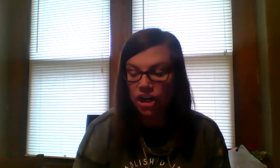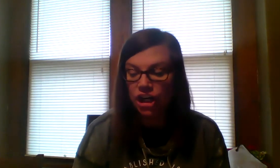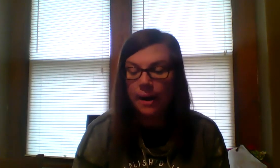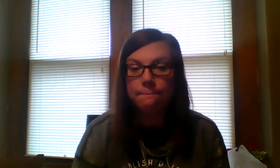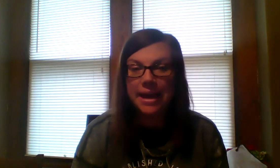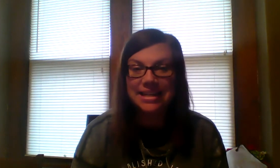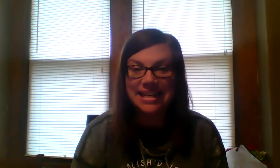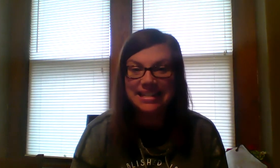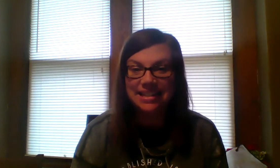Banner, bandit.